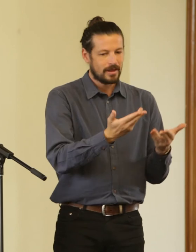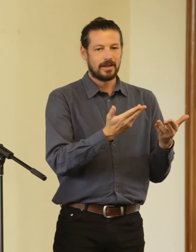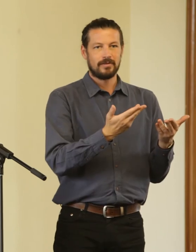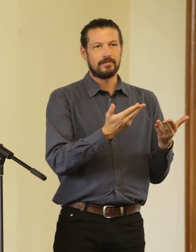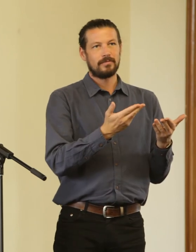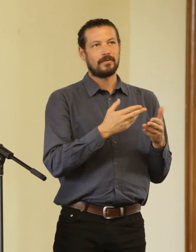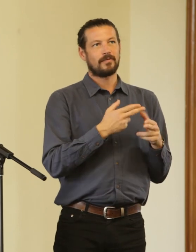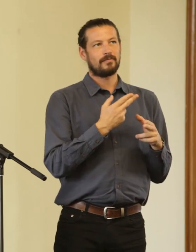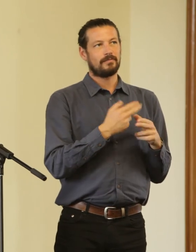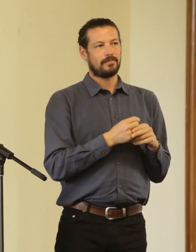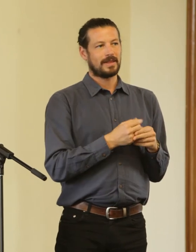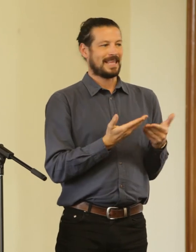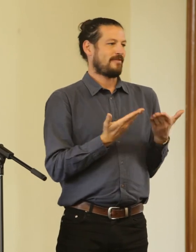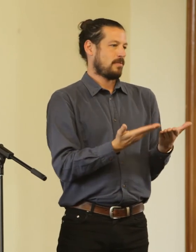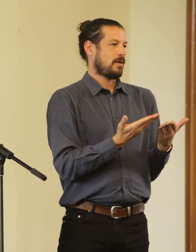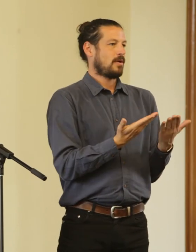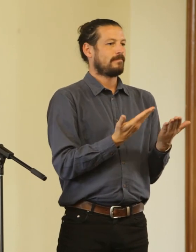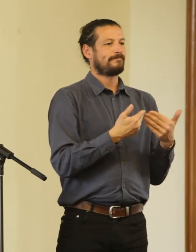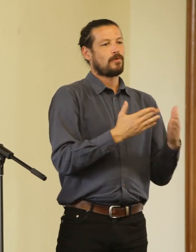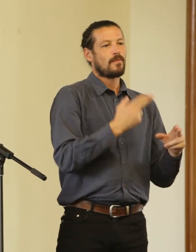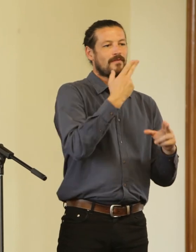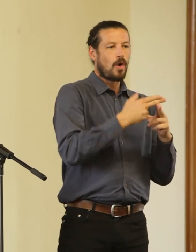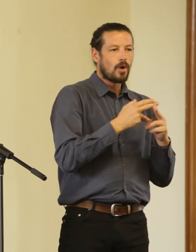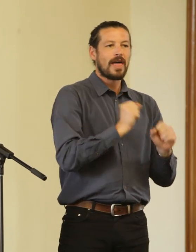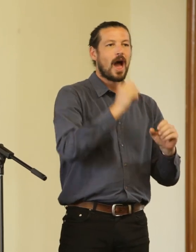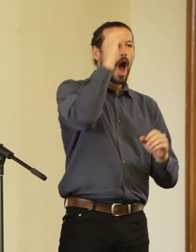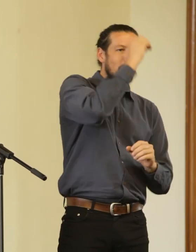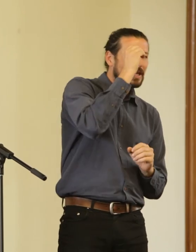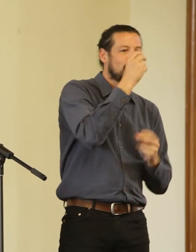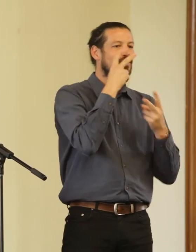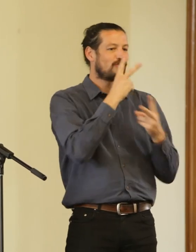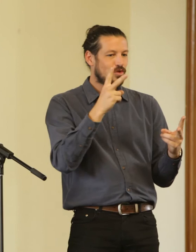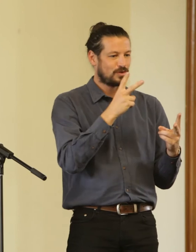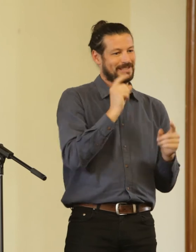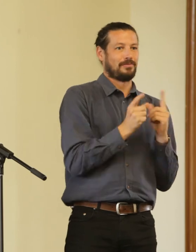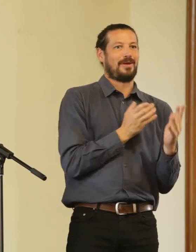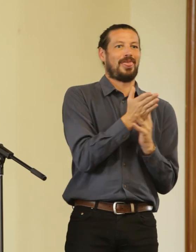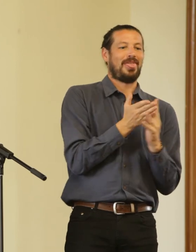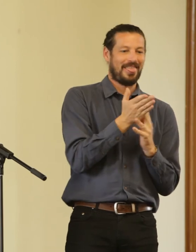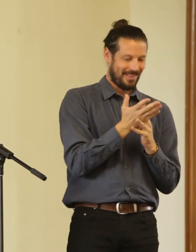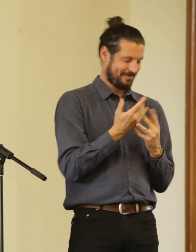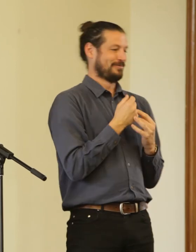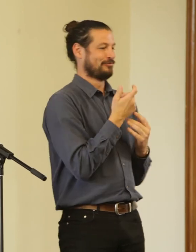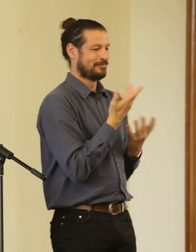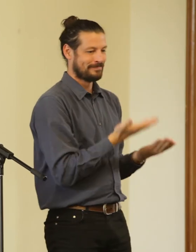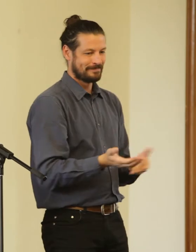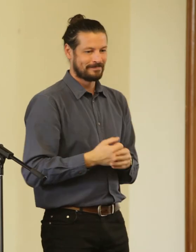insertion of children's ideas, opinions, views, visions into a range of contexts and discourses.